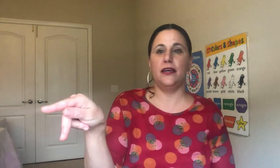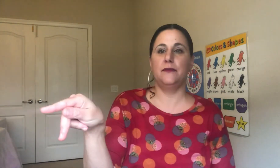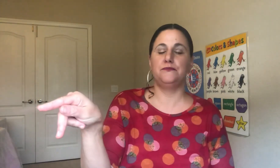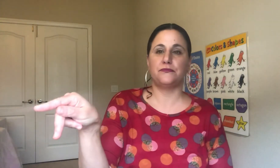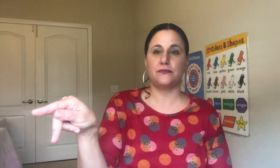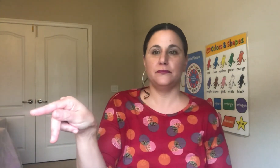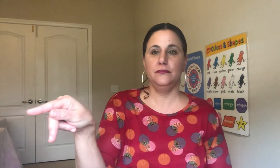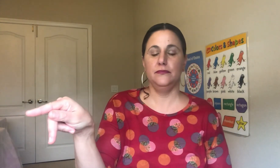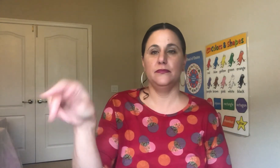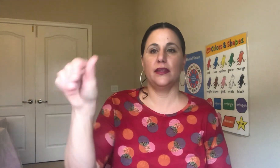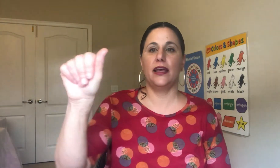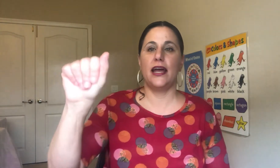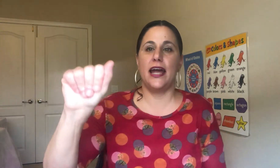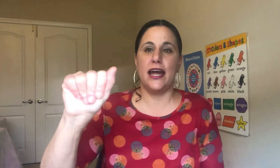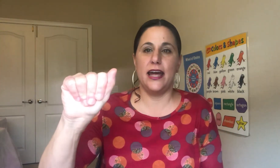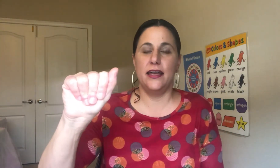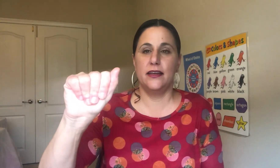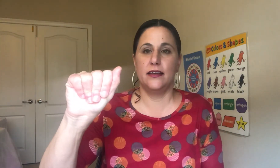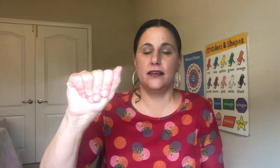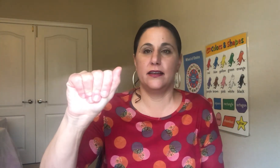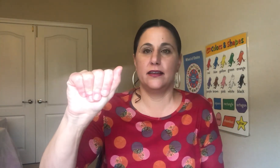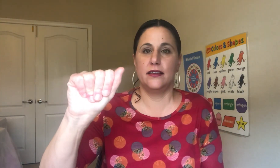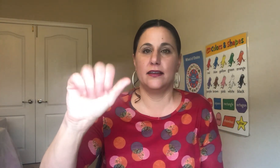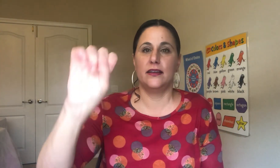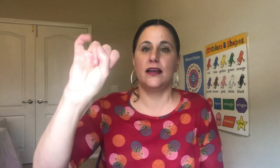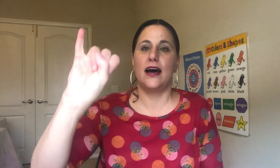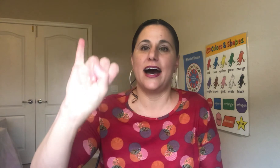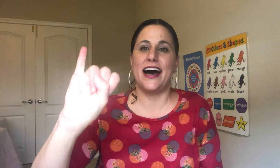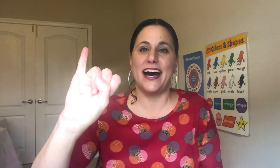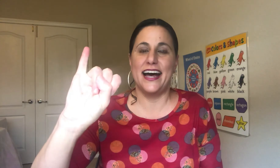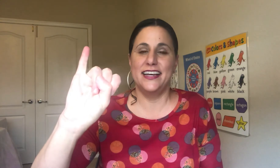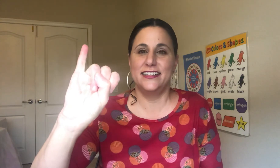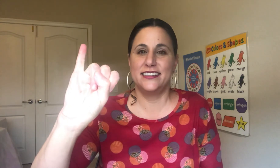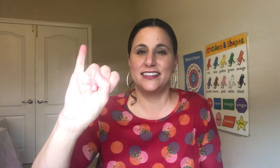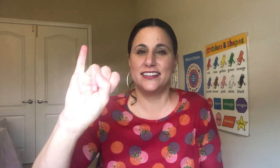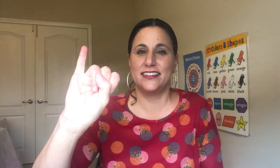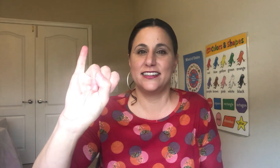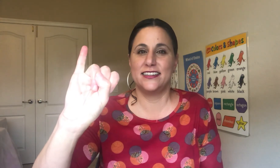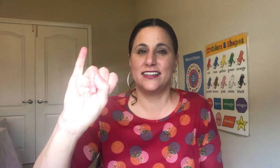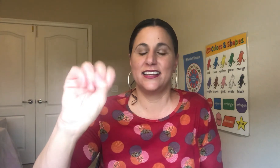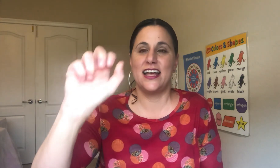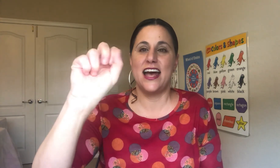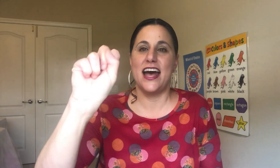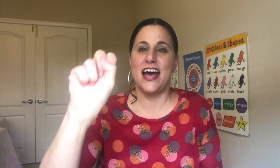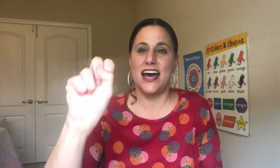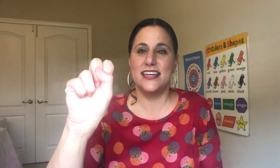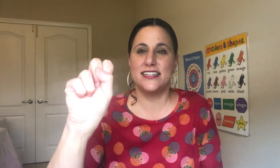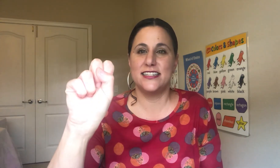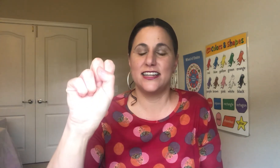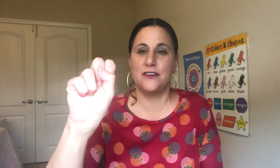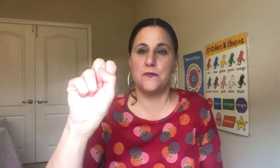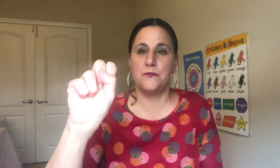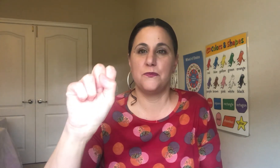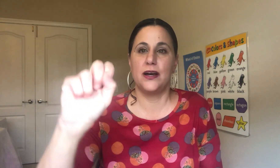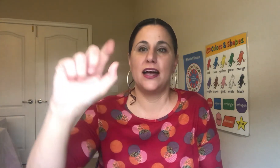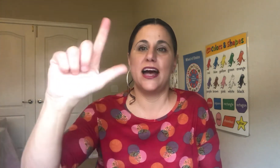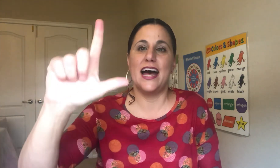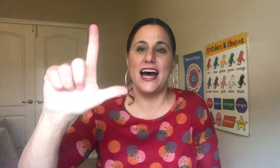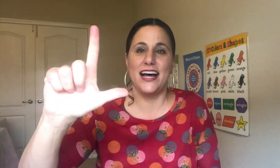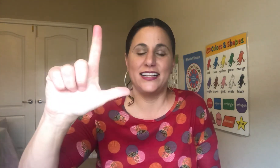a i s l